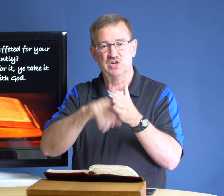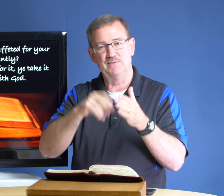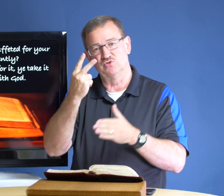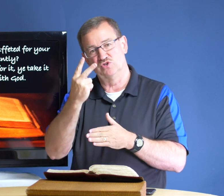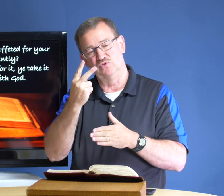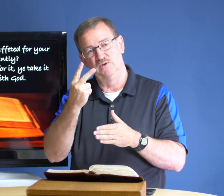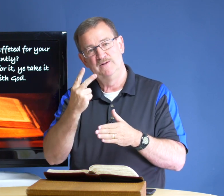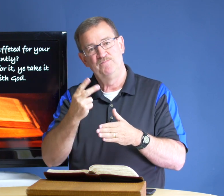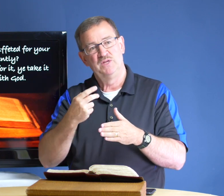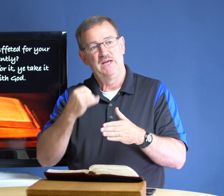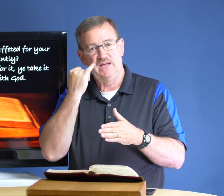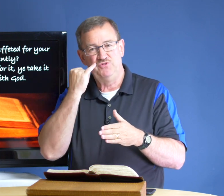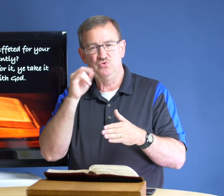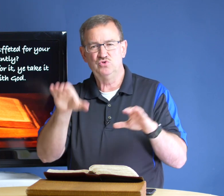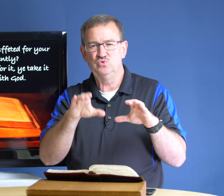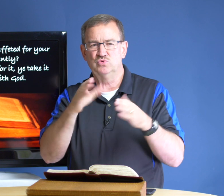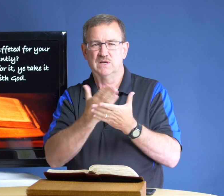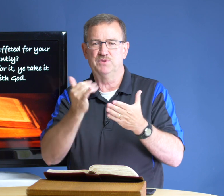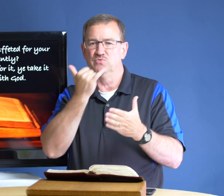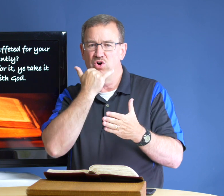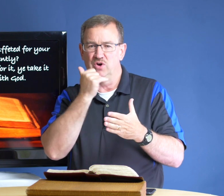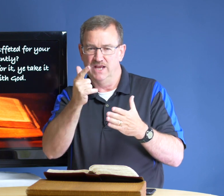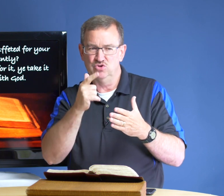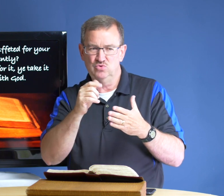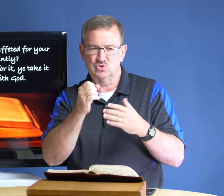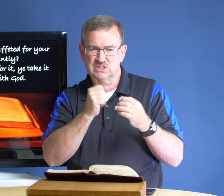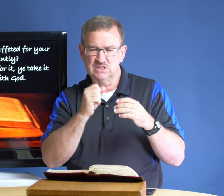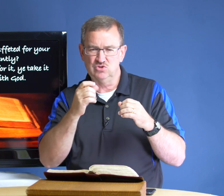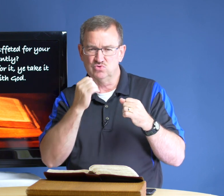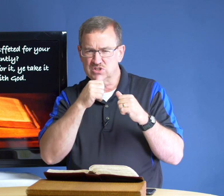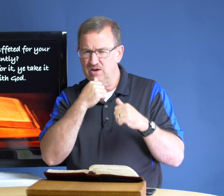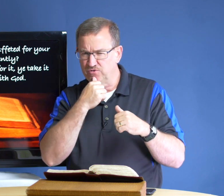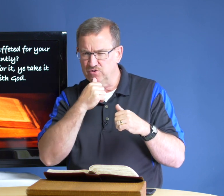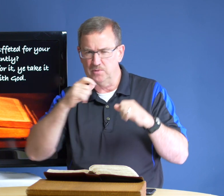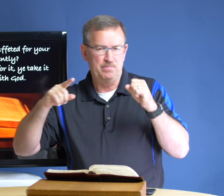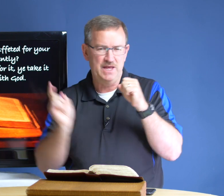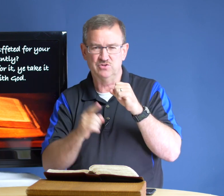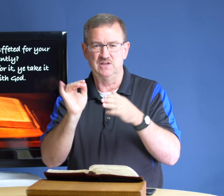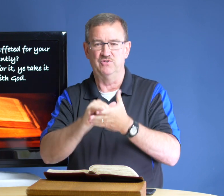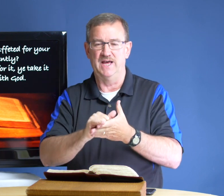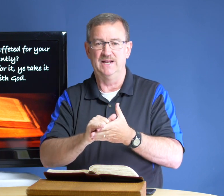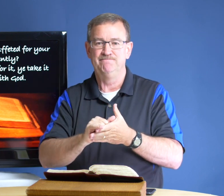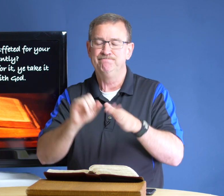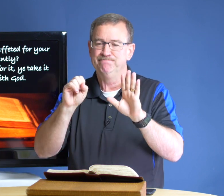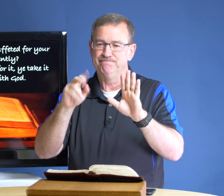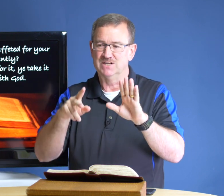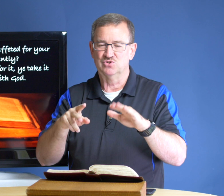chapter 2 if you do something wrong and you you suffer the penalty for that that's